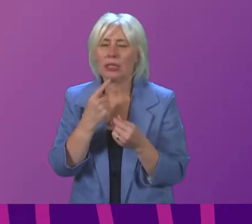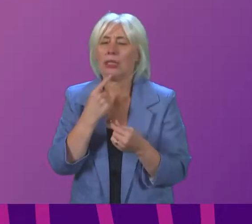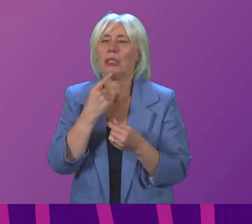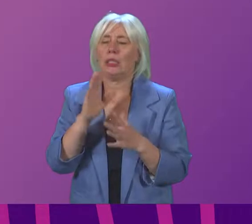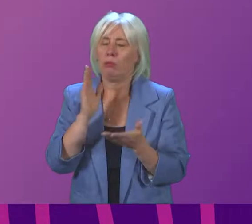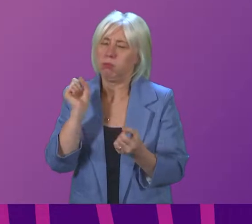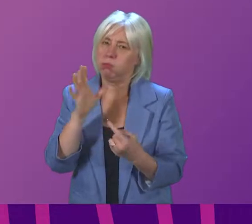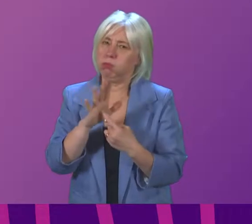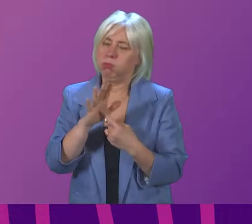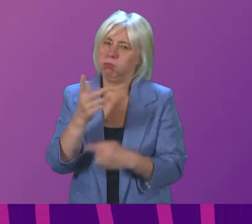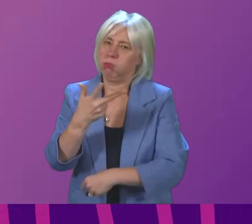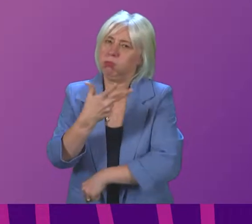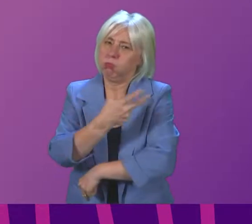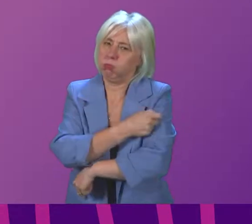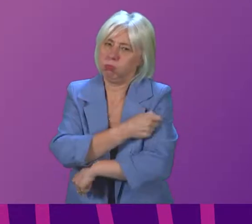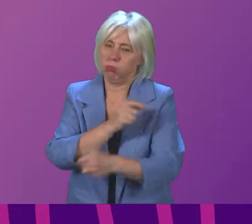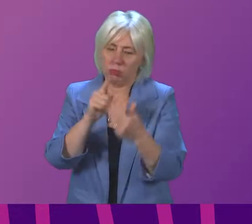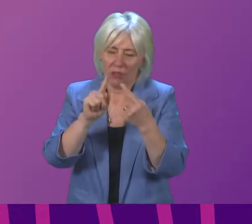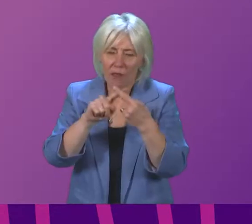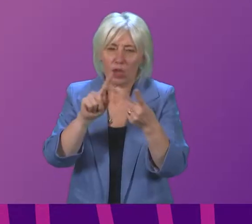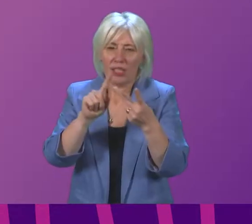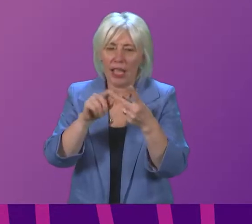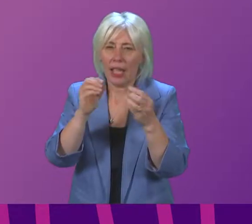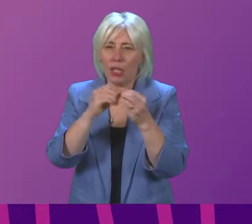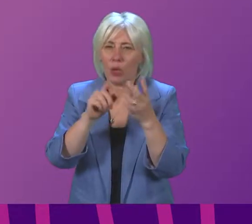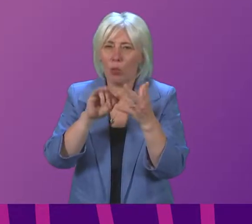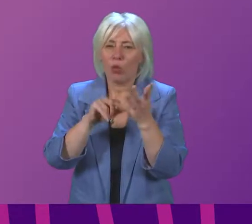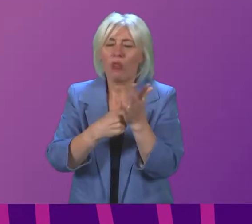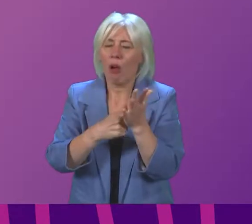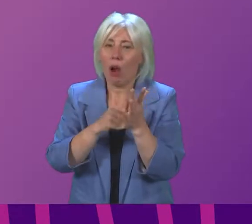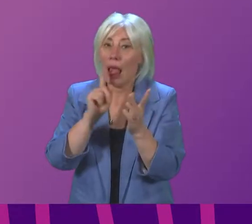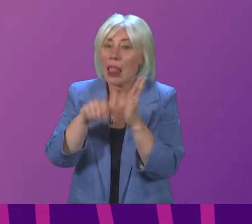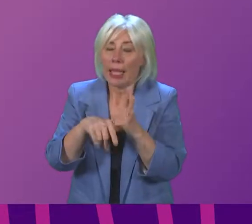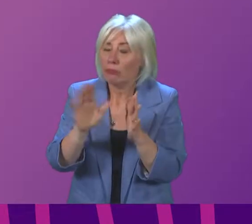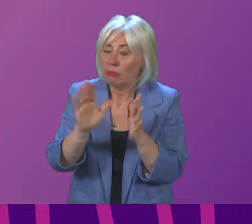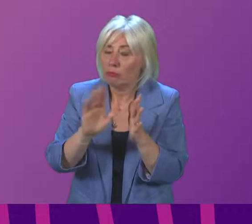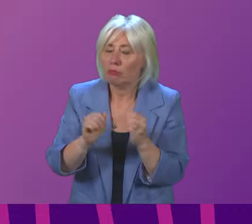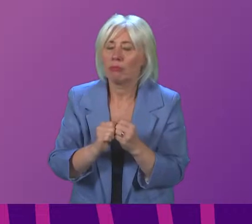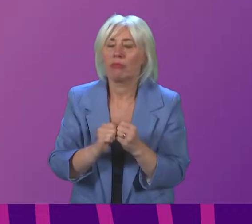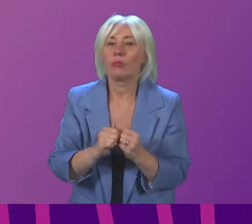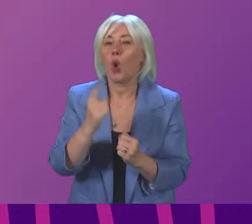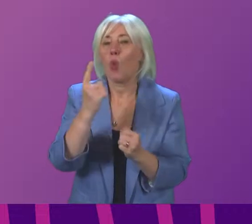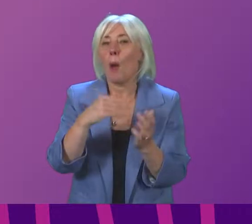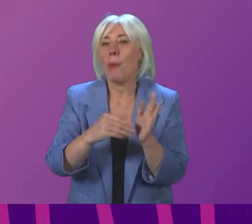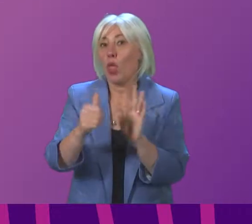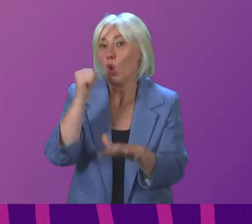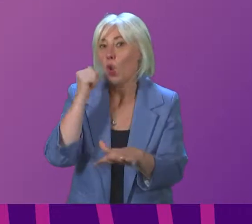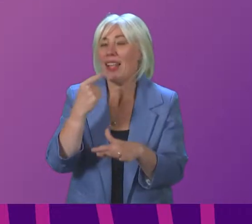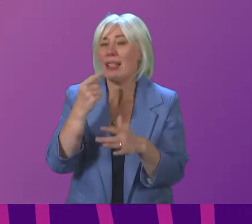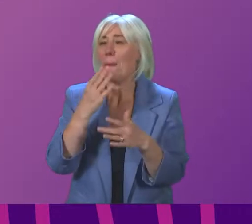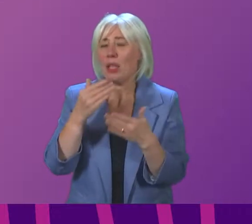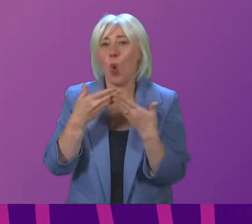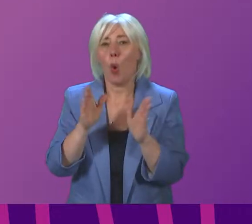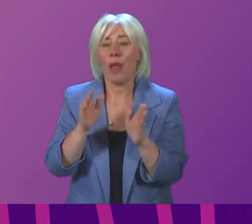vaccinated all the way to your booster, Jack. It's not too late. First Minister, a month ago, I asked to reopen mass vaccination